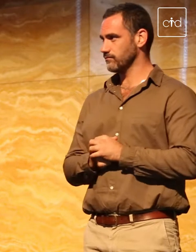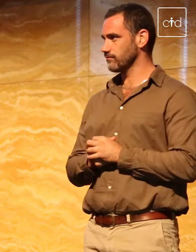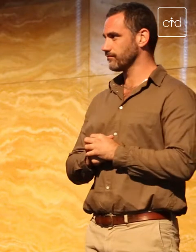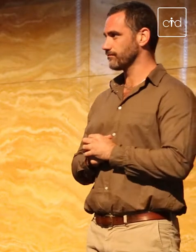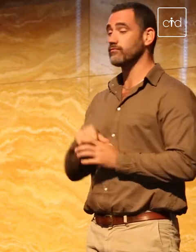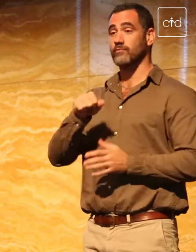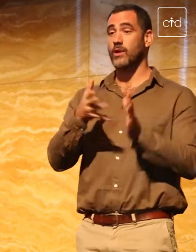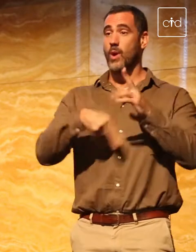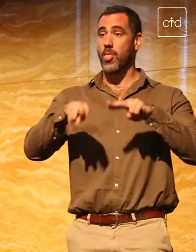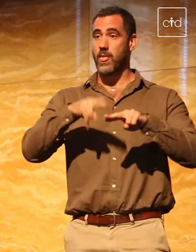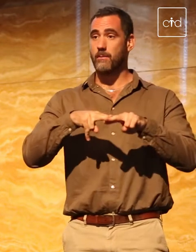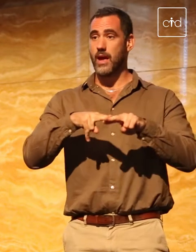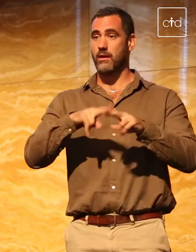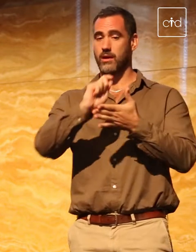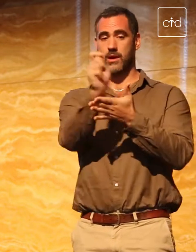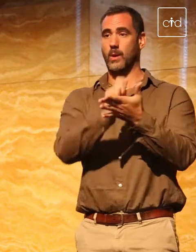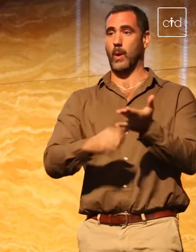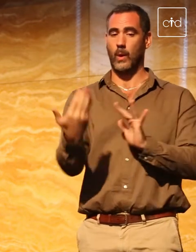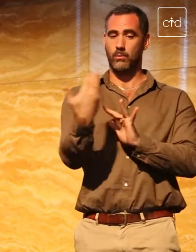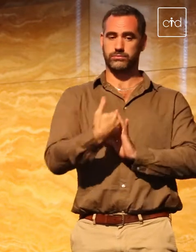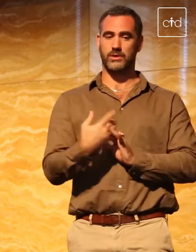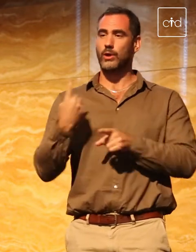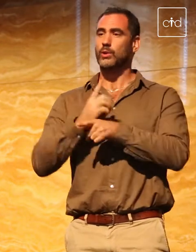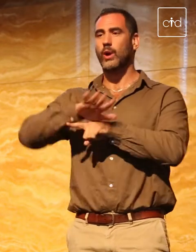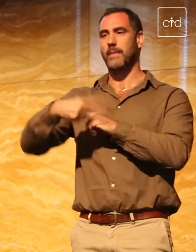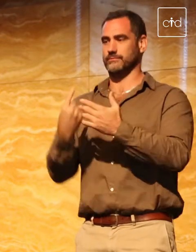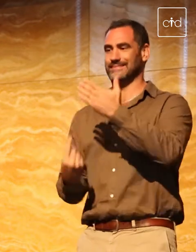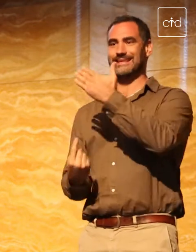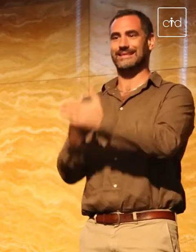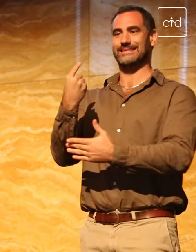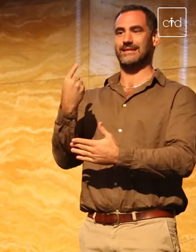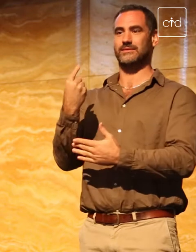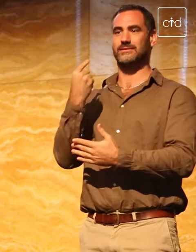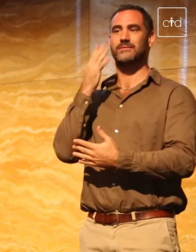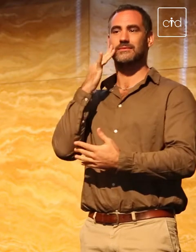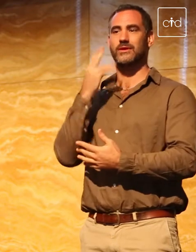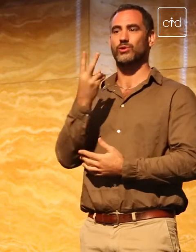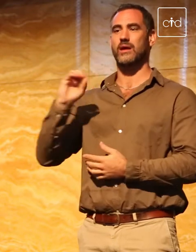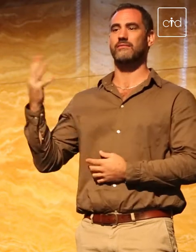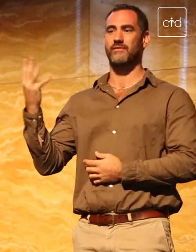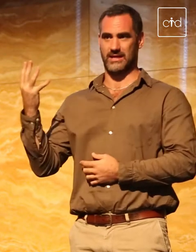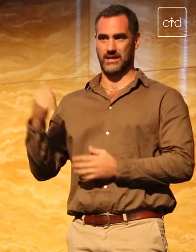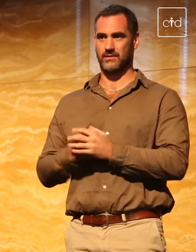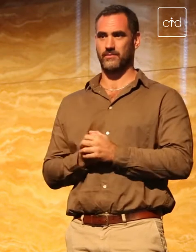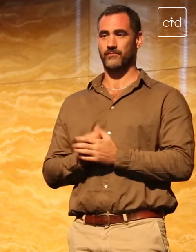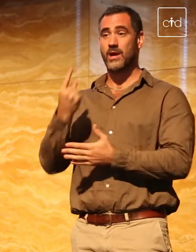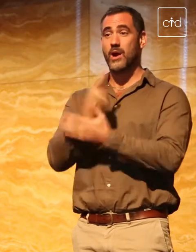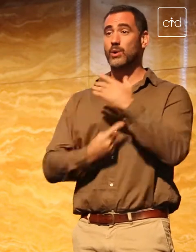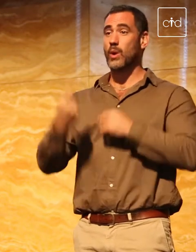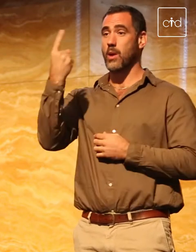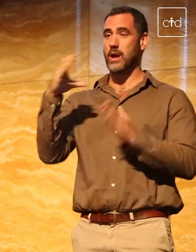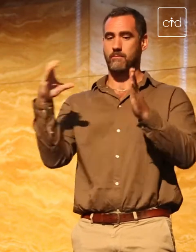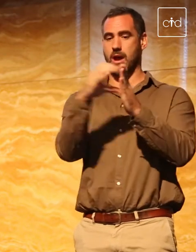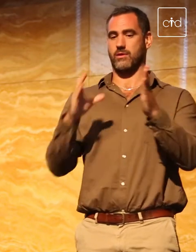And they were writing to me about something that occurred in 2015. And it was only a paragraph, but it was a very telling paragraph.